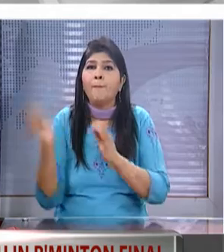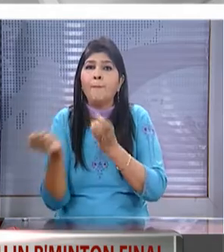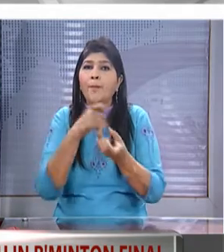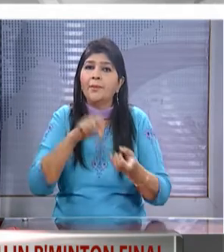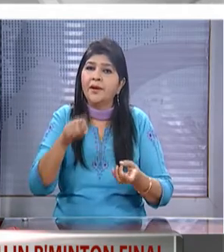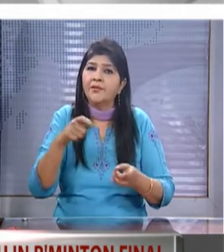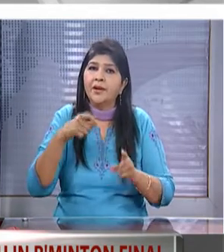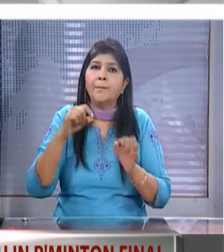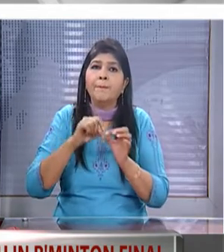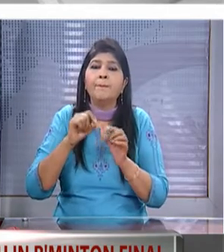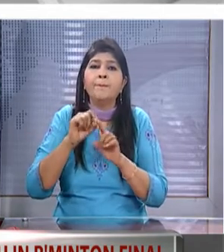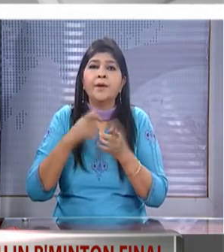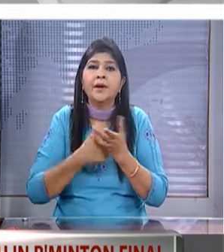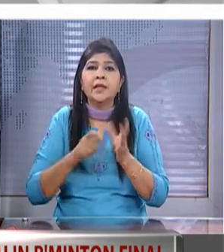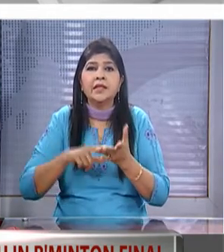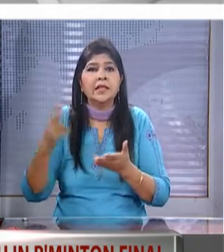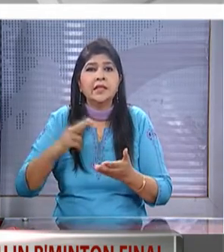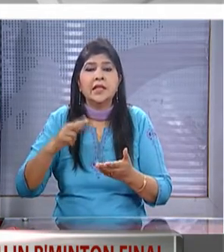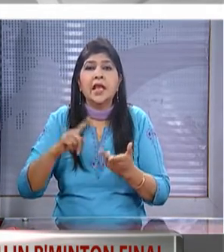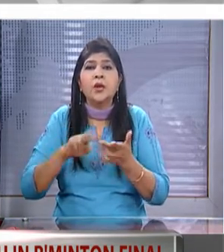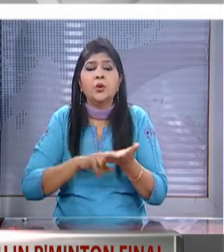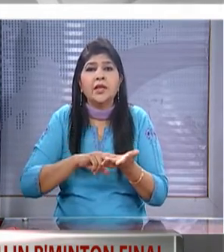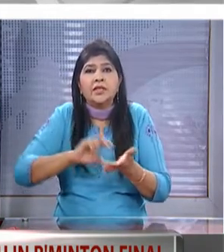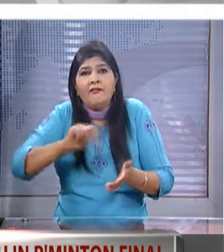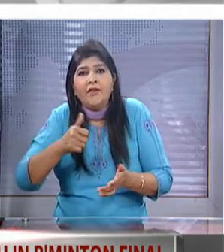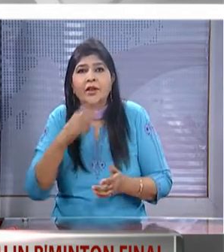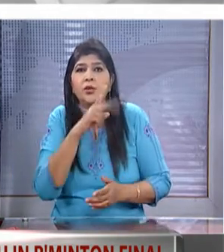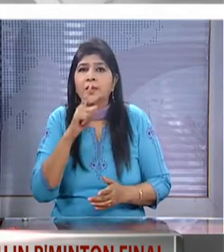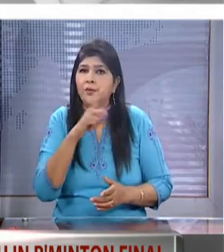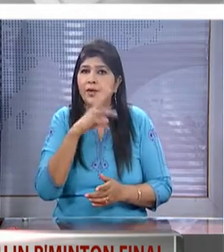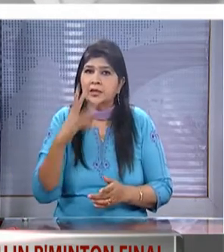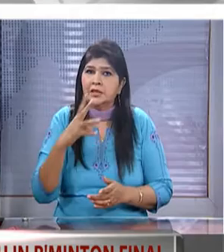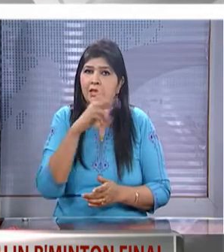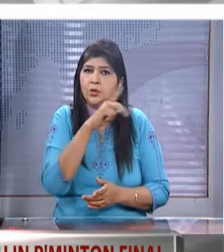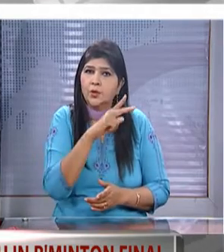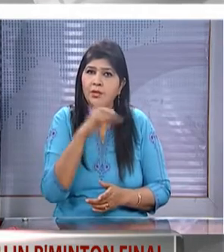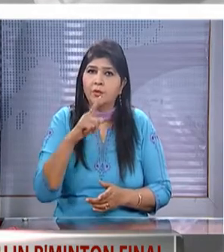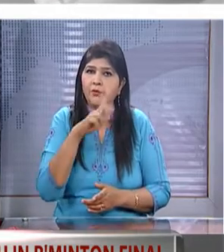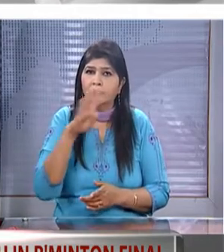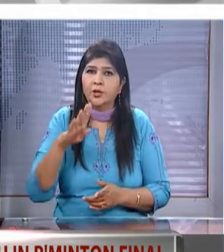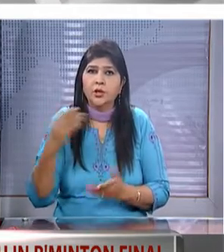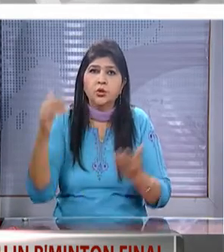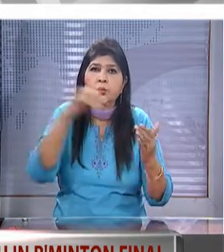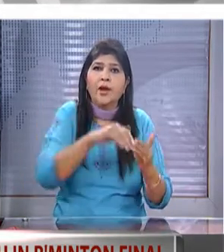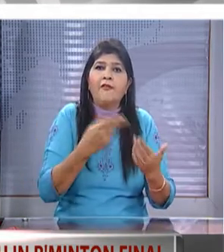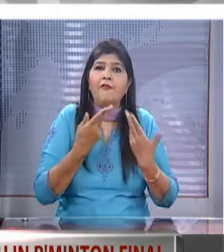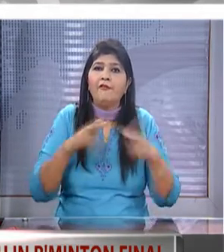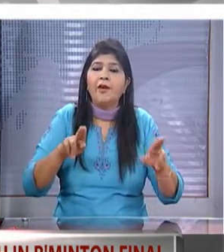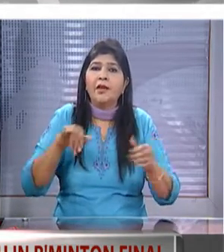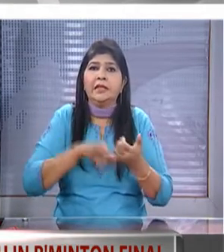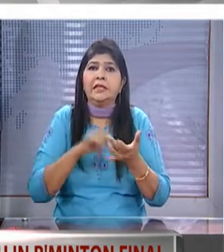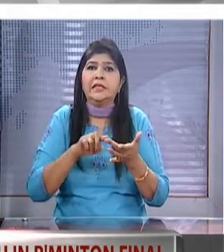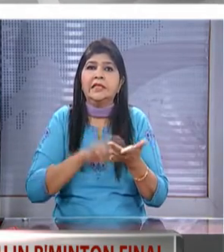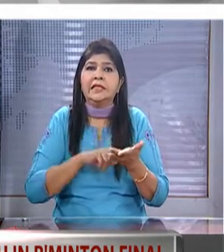ramit shrikant beat indonesia's anthony ginting 21 13 21 14 to enter the finals of the singapore